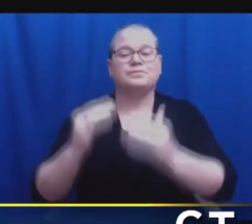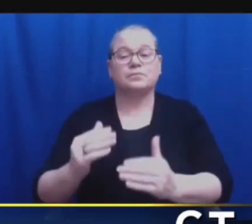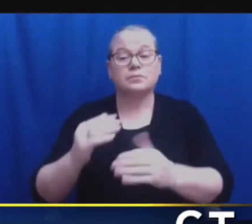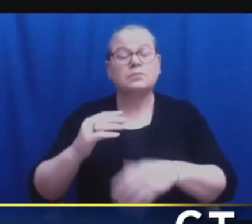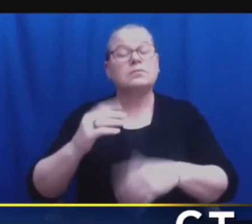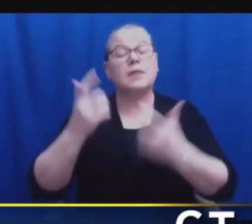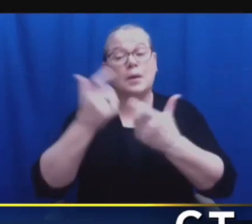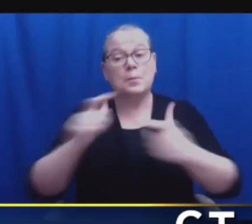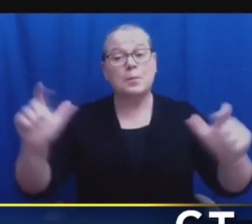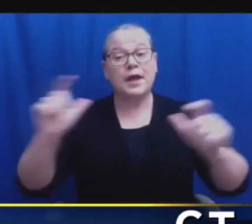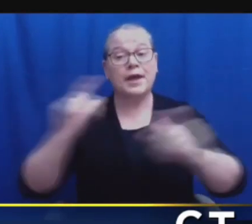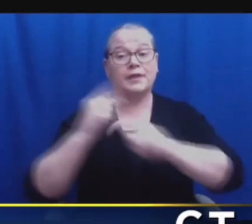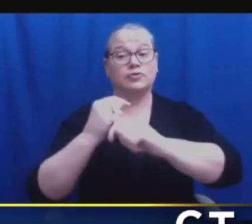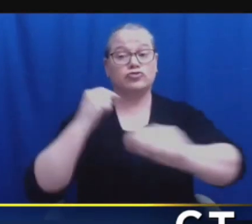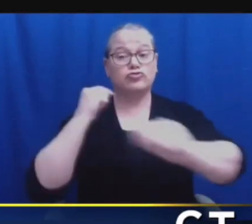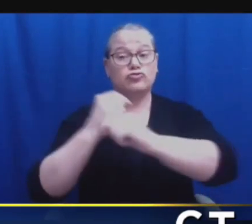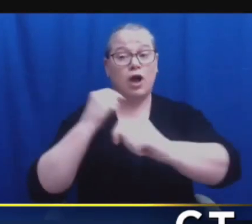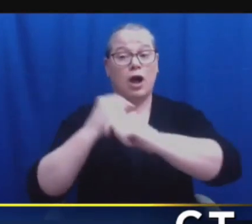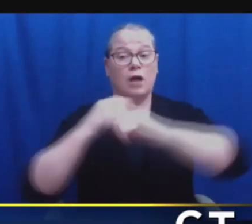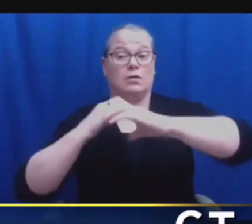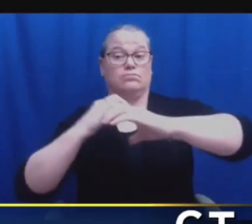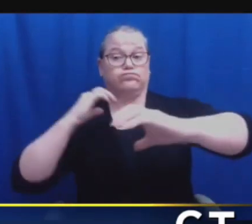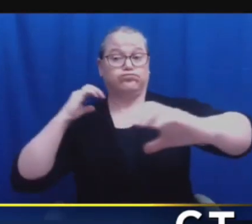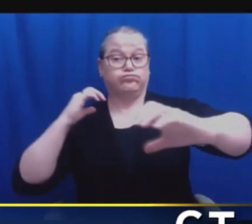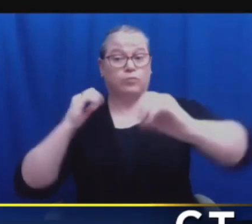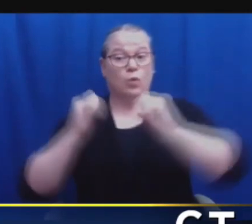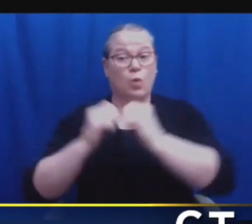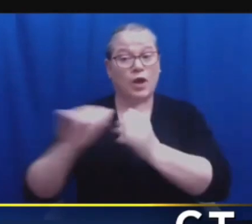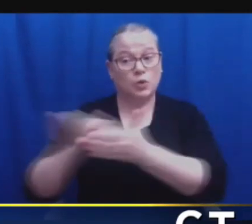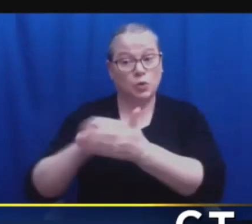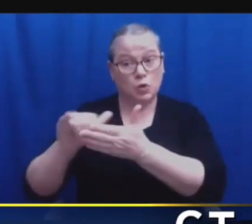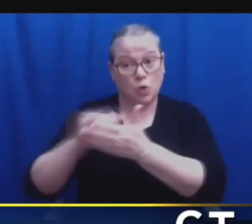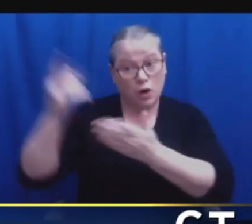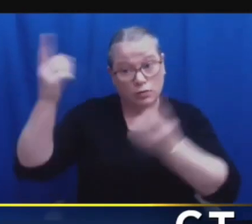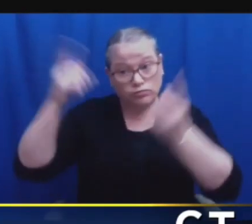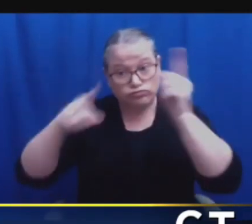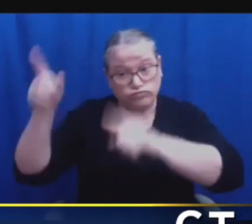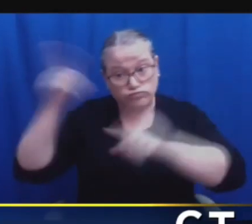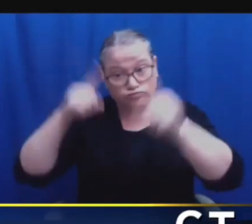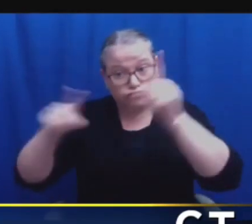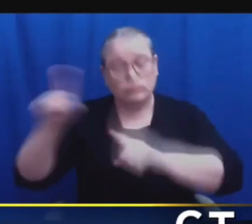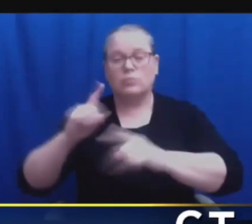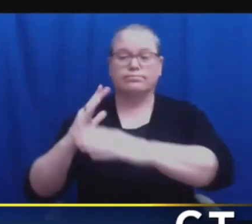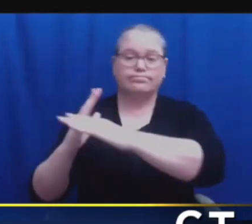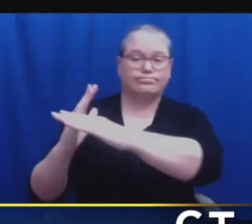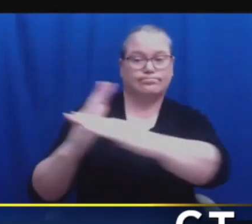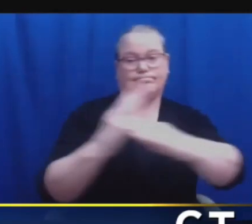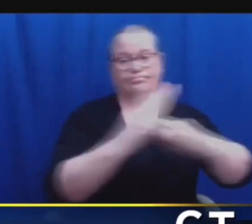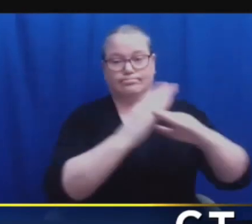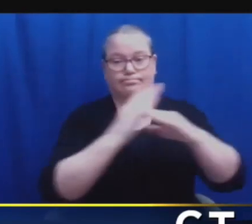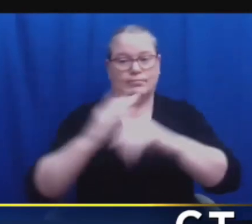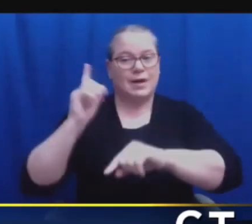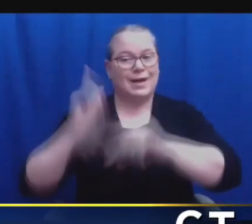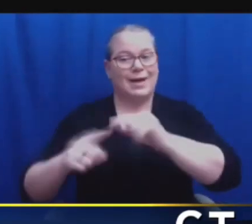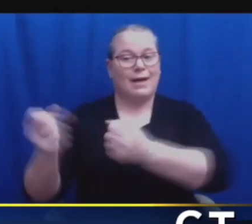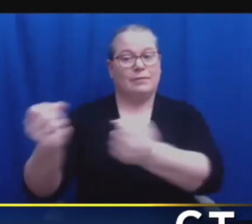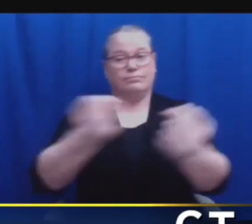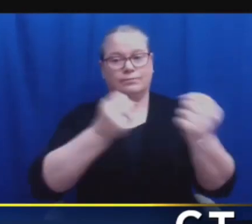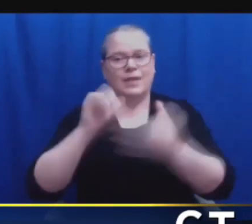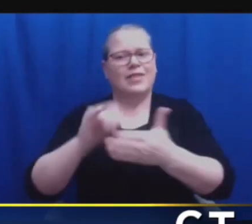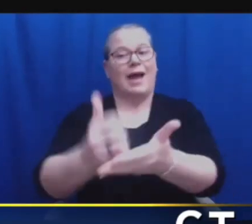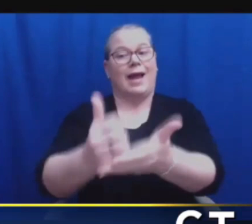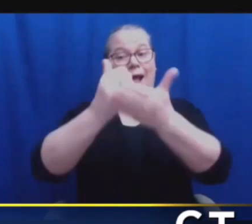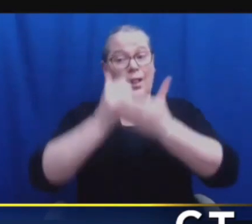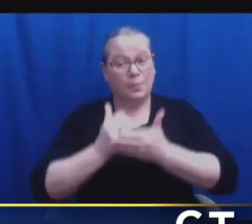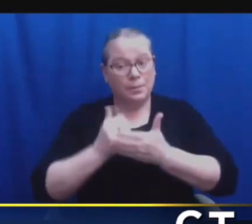trailers. We did that in association with New York. That made a difference. That kept the roads cleared. Thanks to each and every one of you. You limited